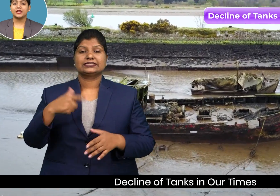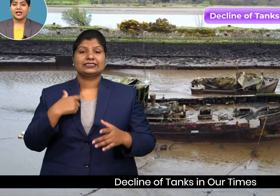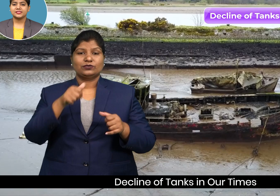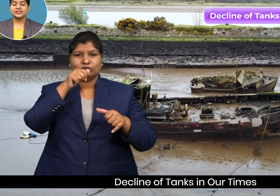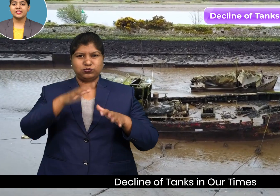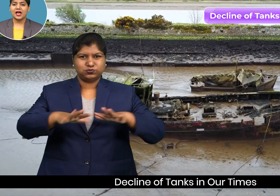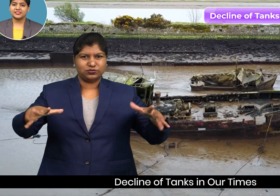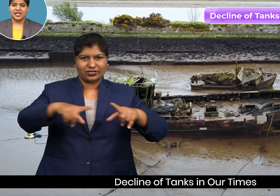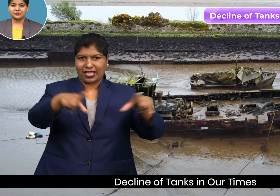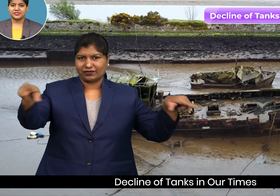tanks in our tanks